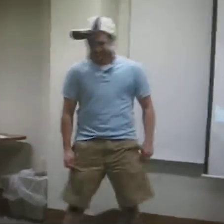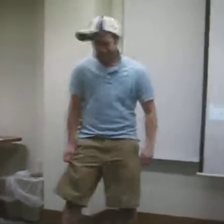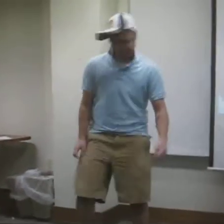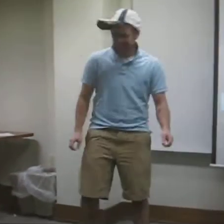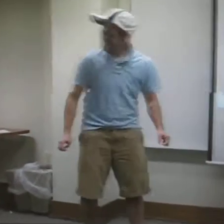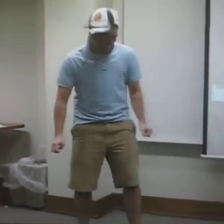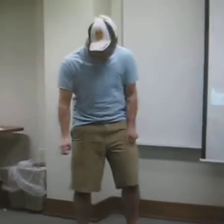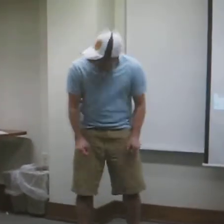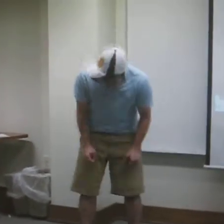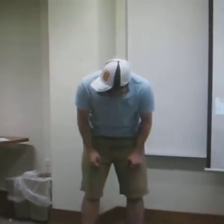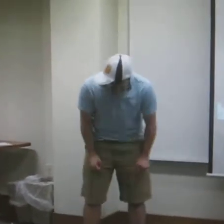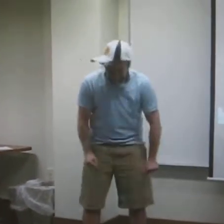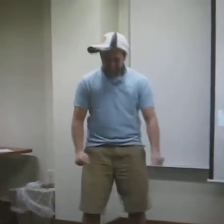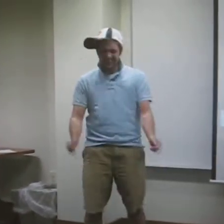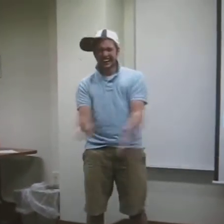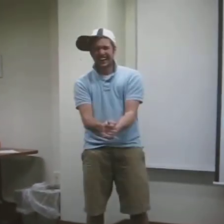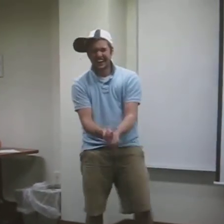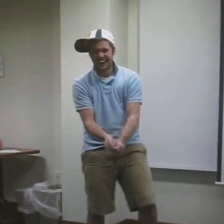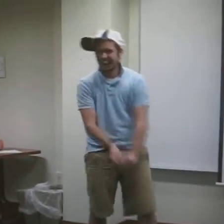No, no, no! You can do it!